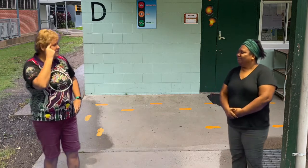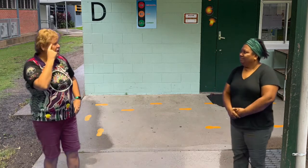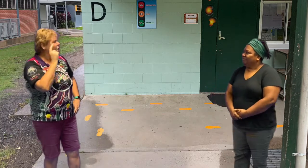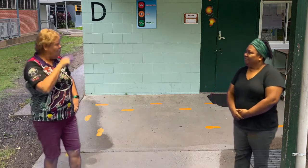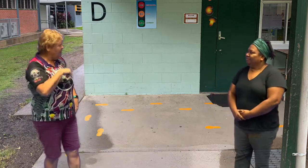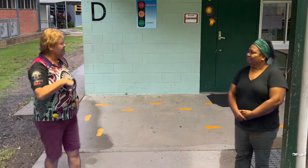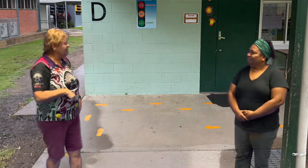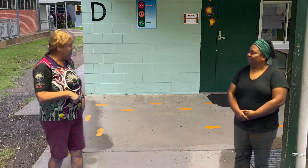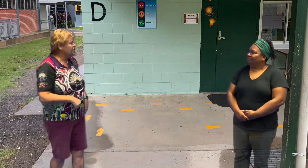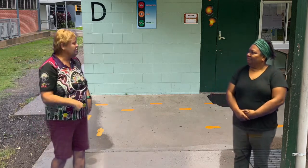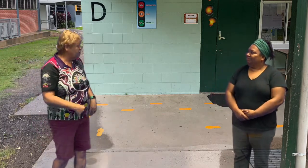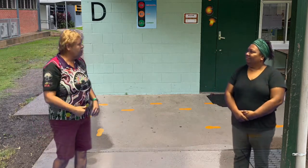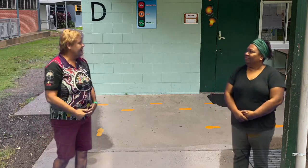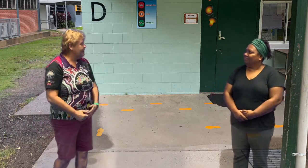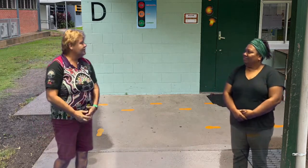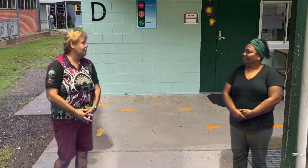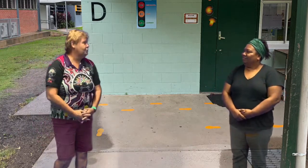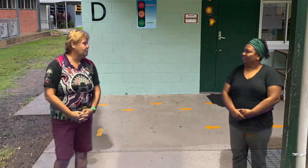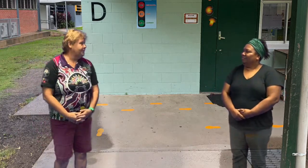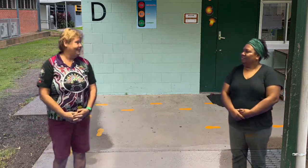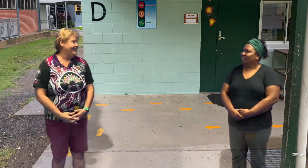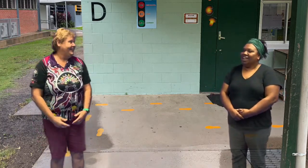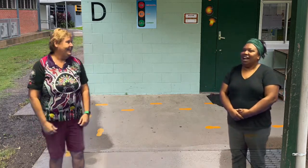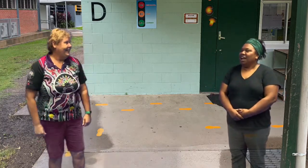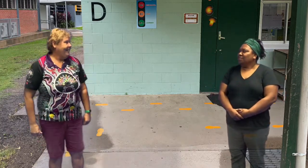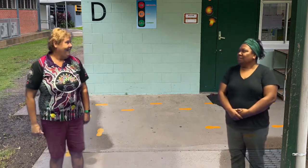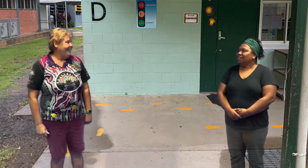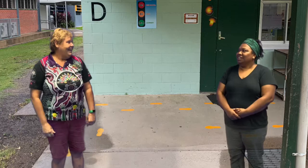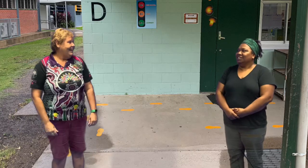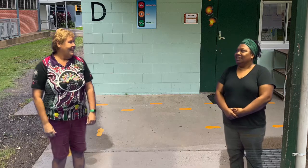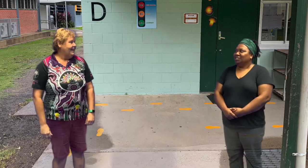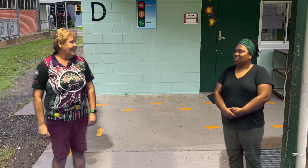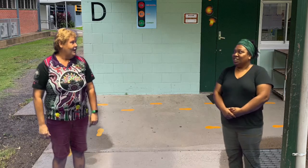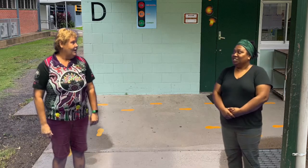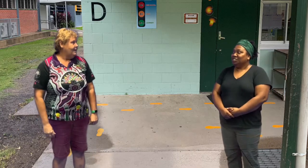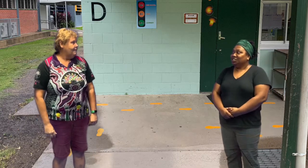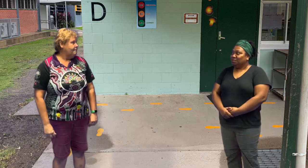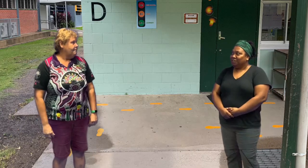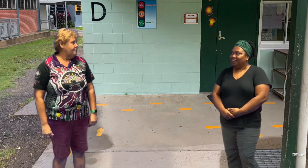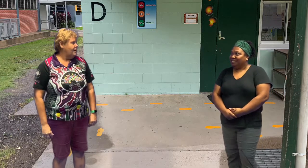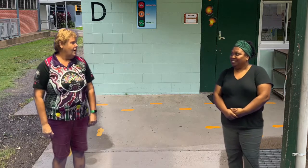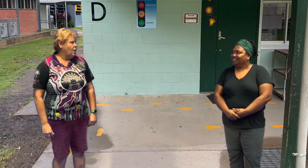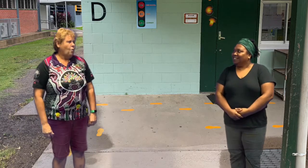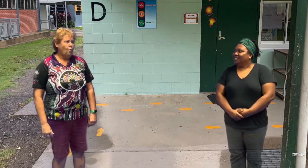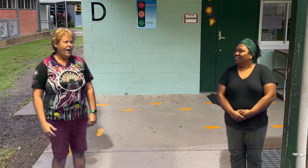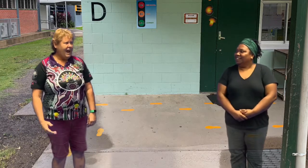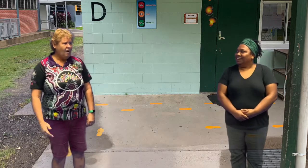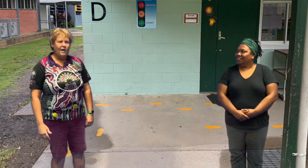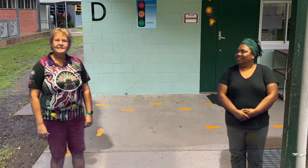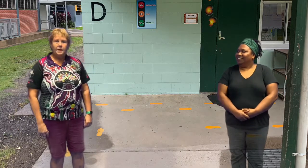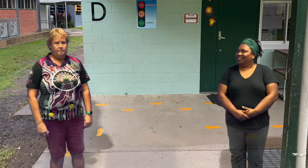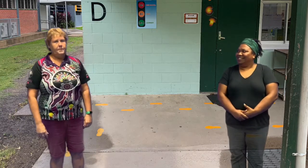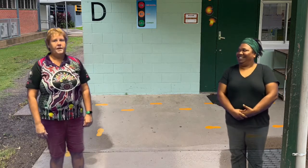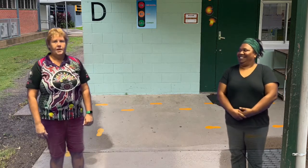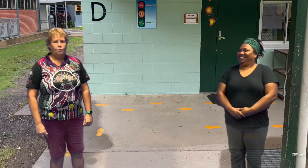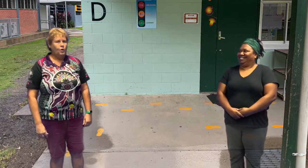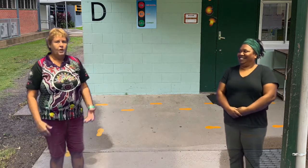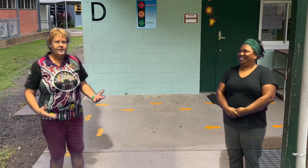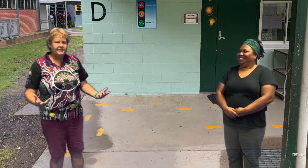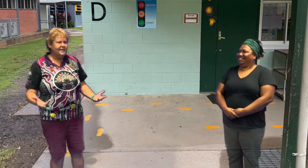what do you do at our school? I'm an educational interpreter. Wow, that's a big word isn't